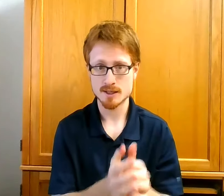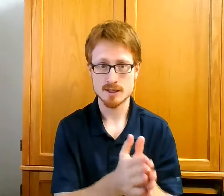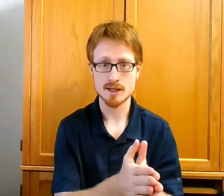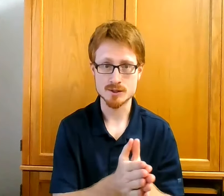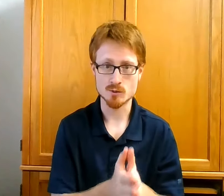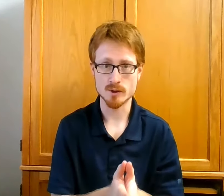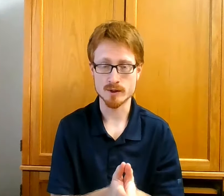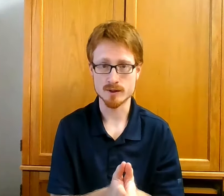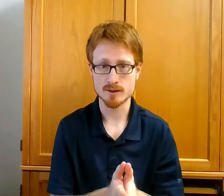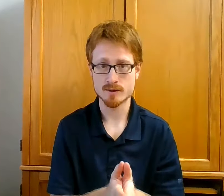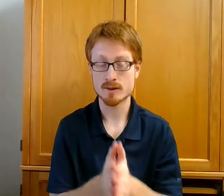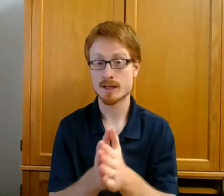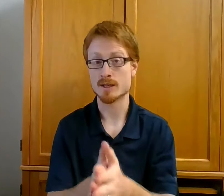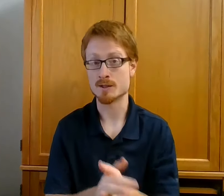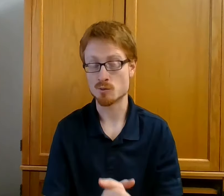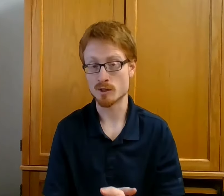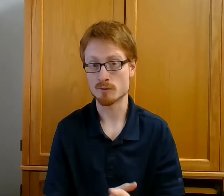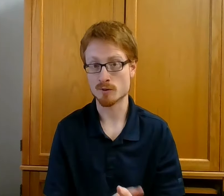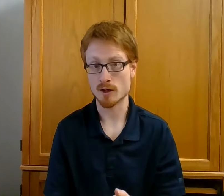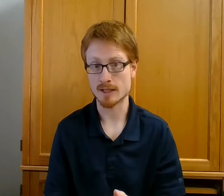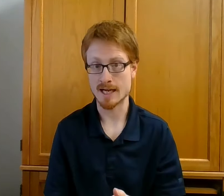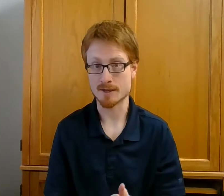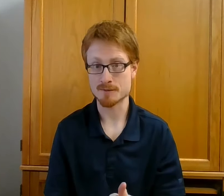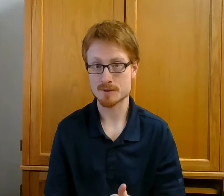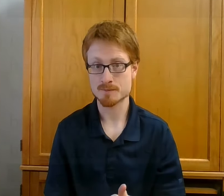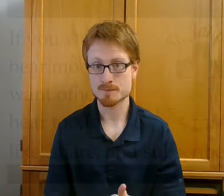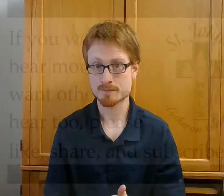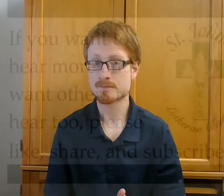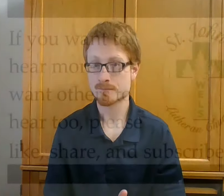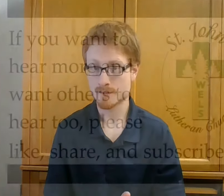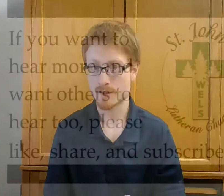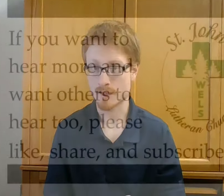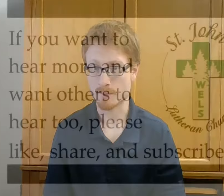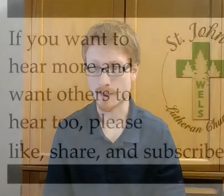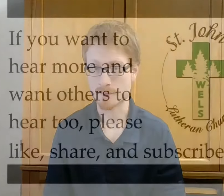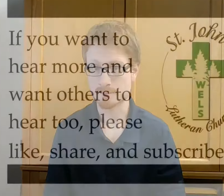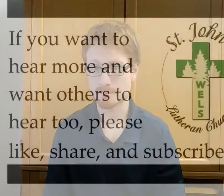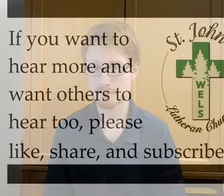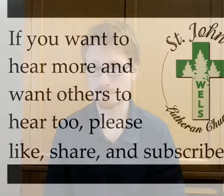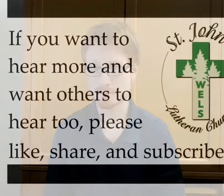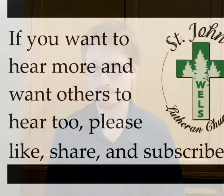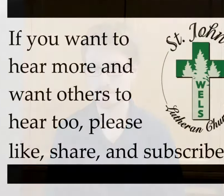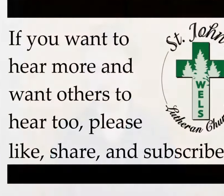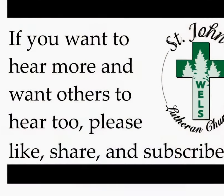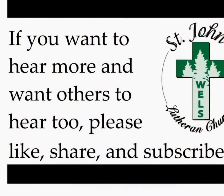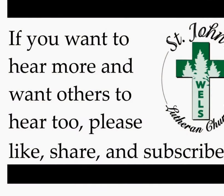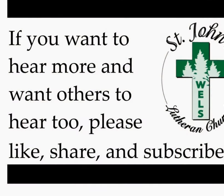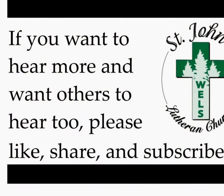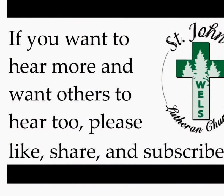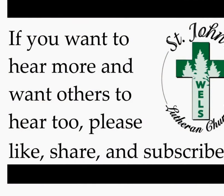his word, and his will for our lives. Amen. Do not be afraid